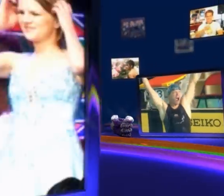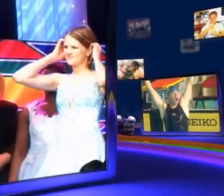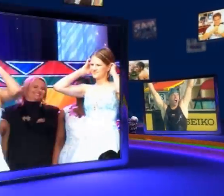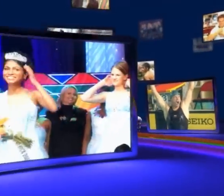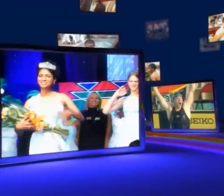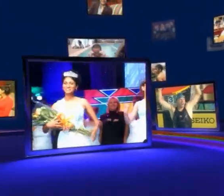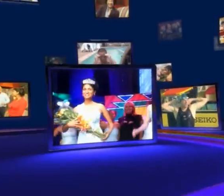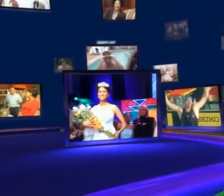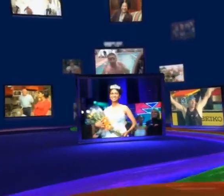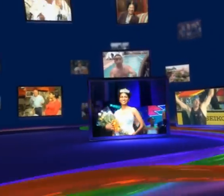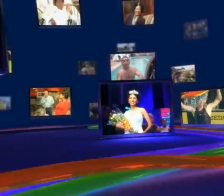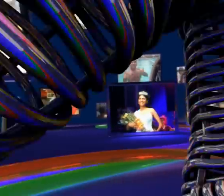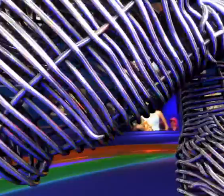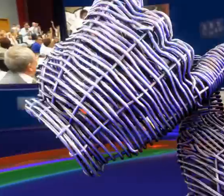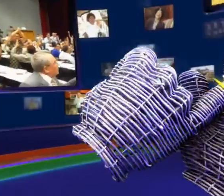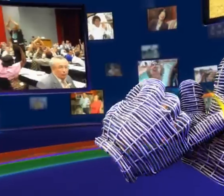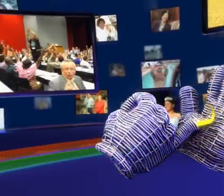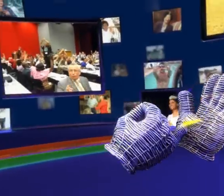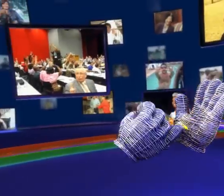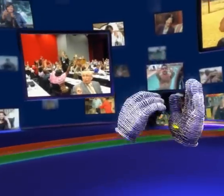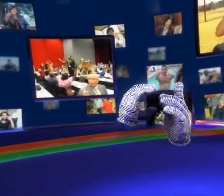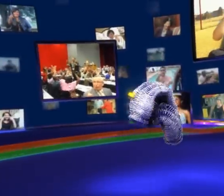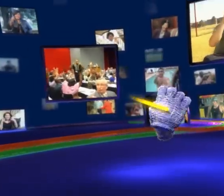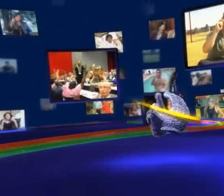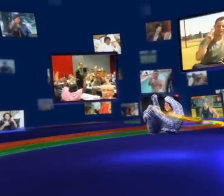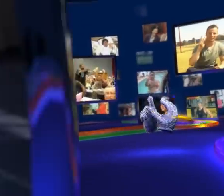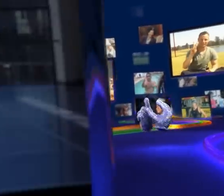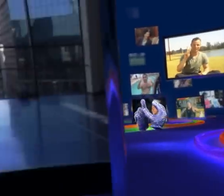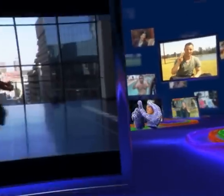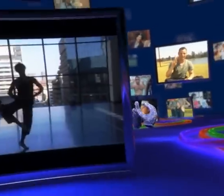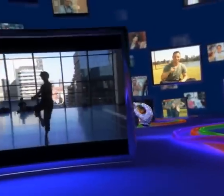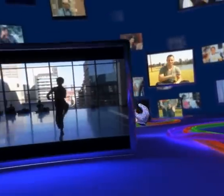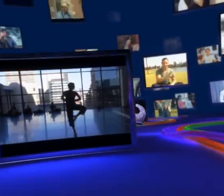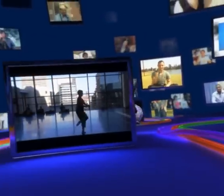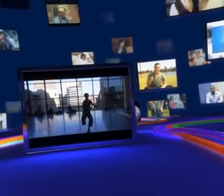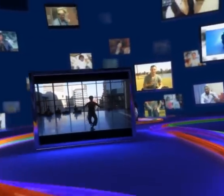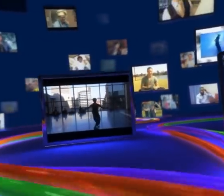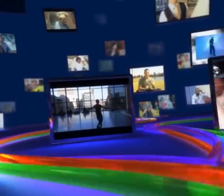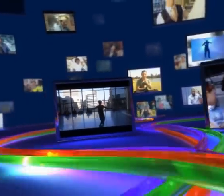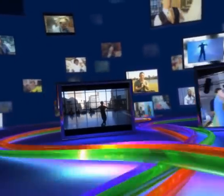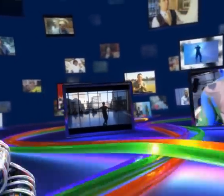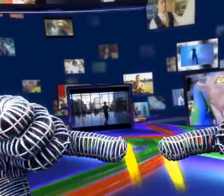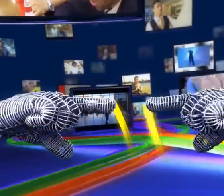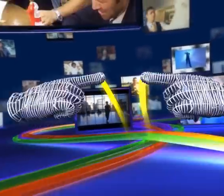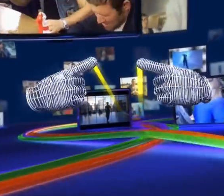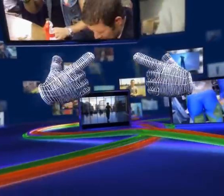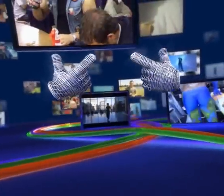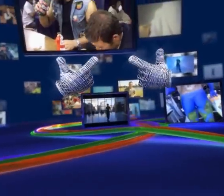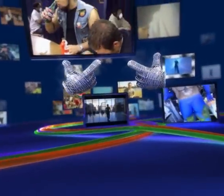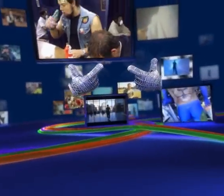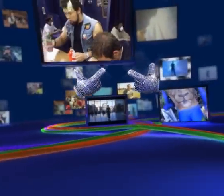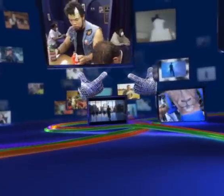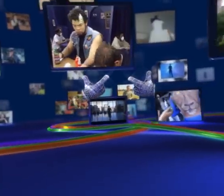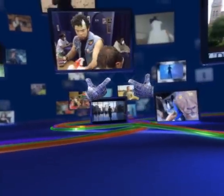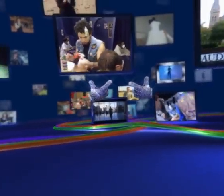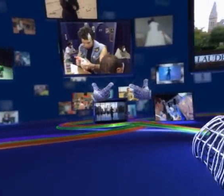Yay! South Africa really like 62 college students. You're not disabled by your disabilities, but you're involved in this. My